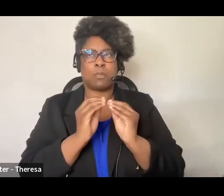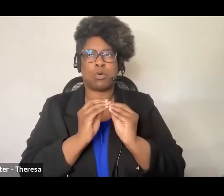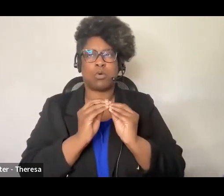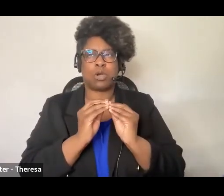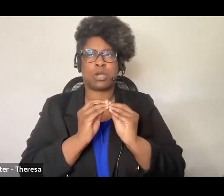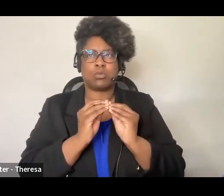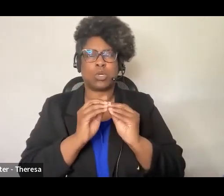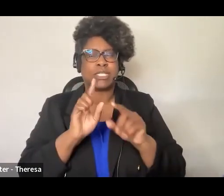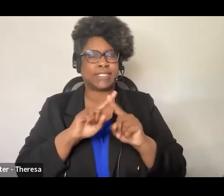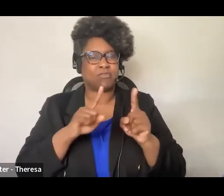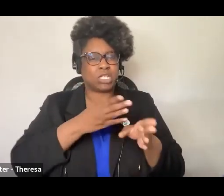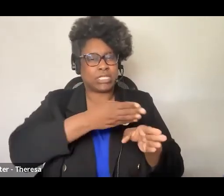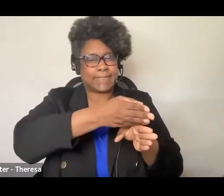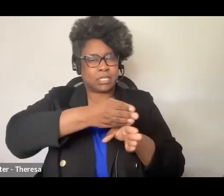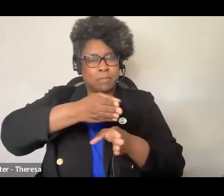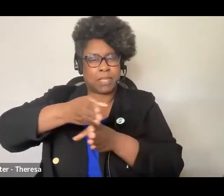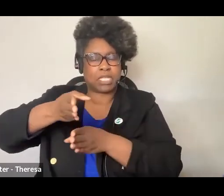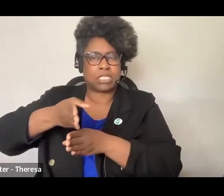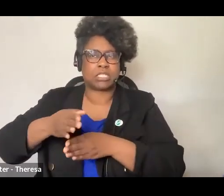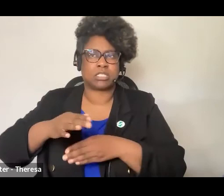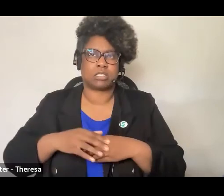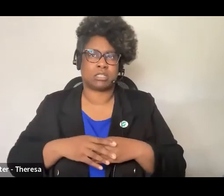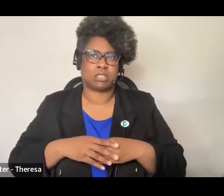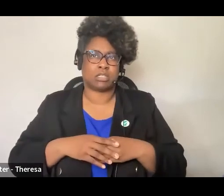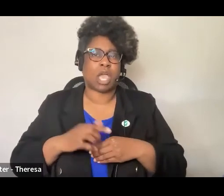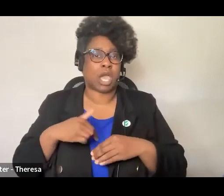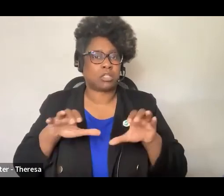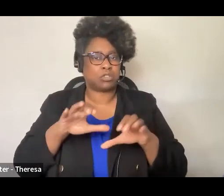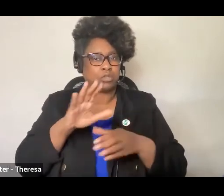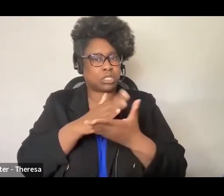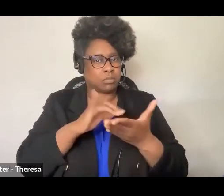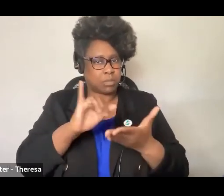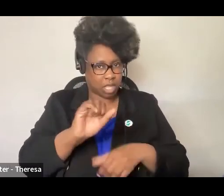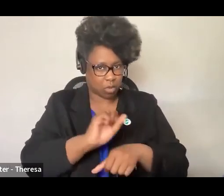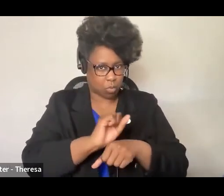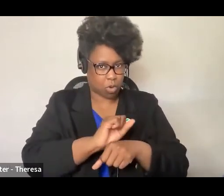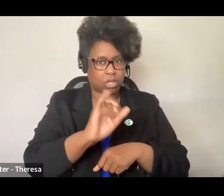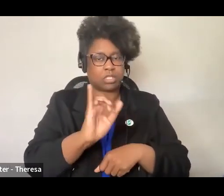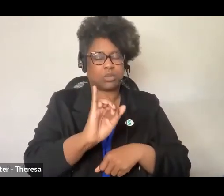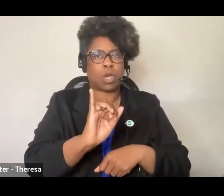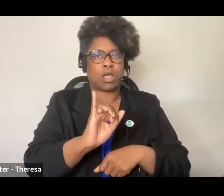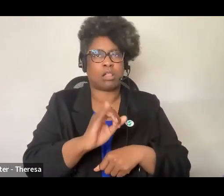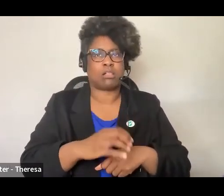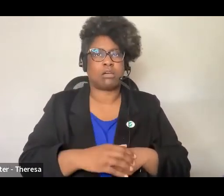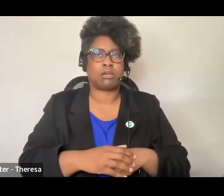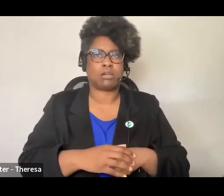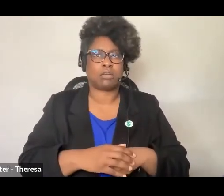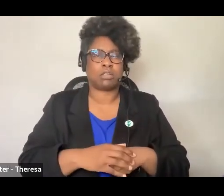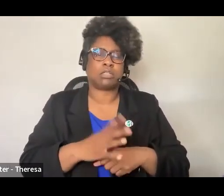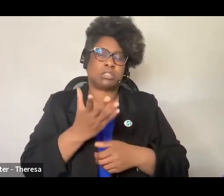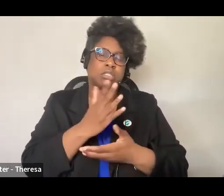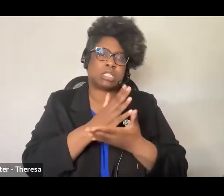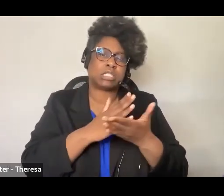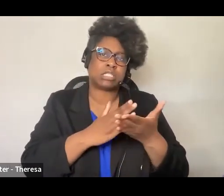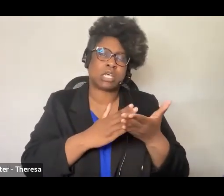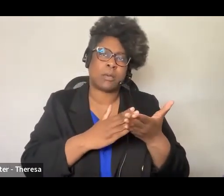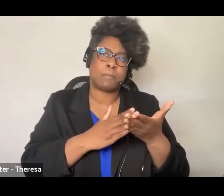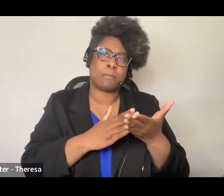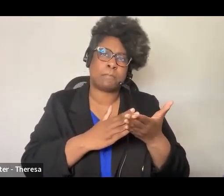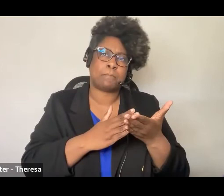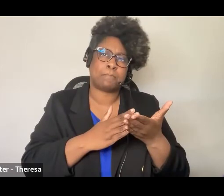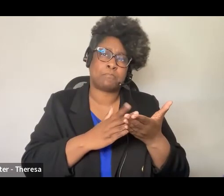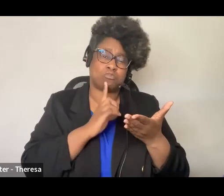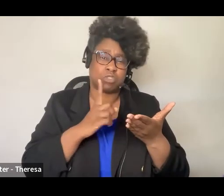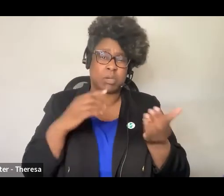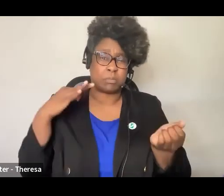disciplines and I do some of that work as well and there are some real